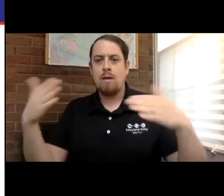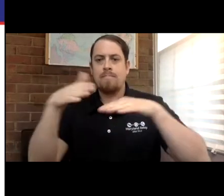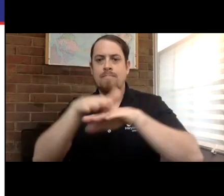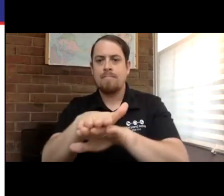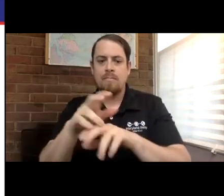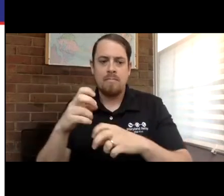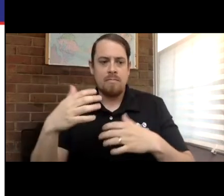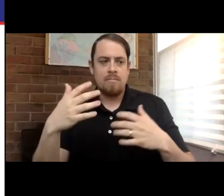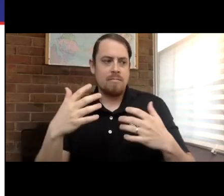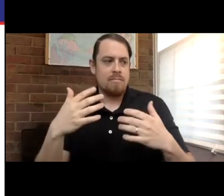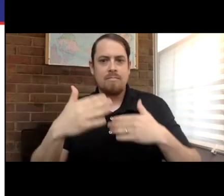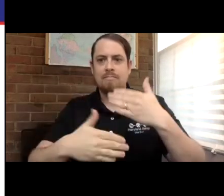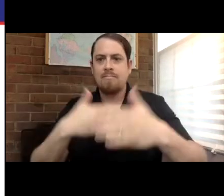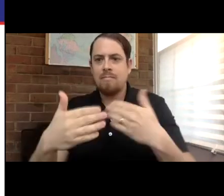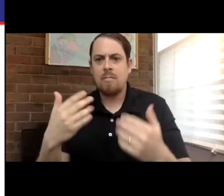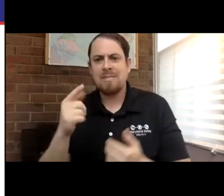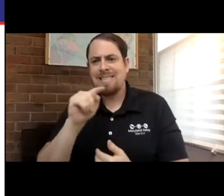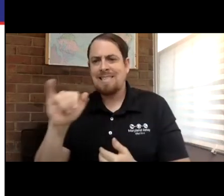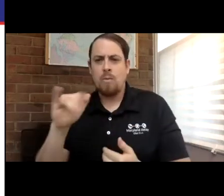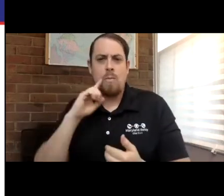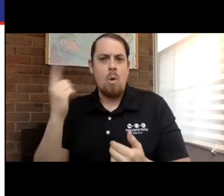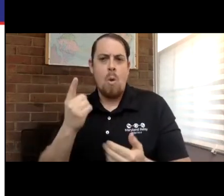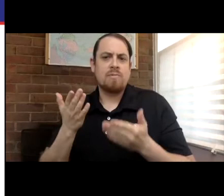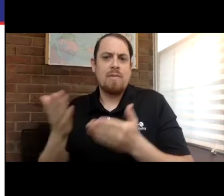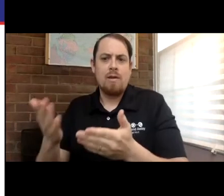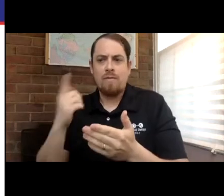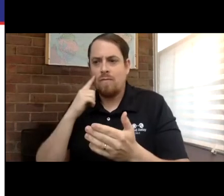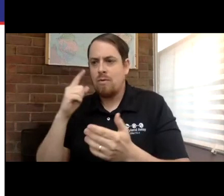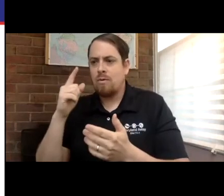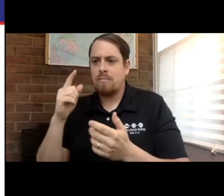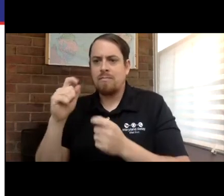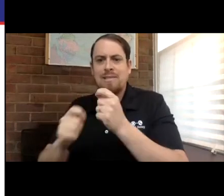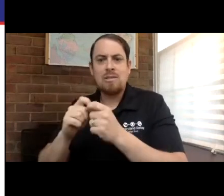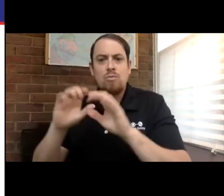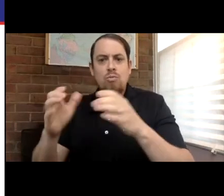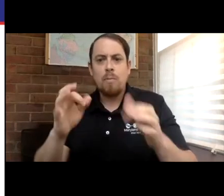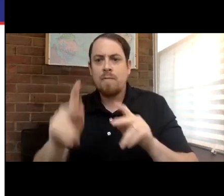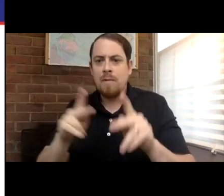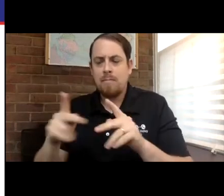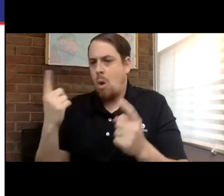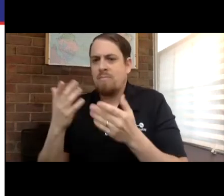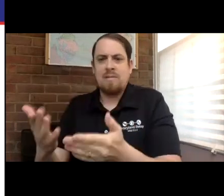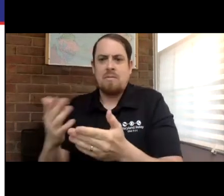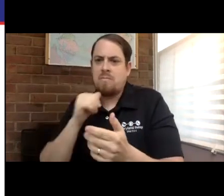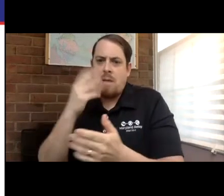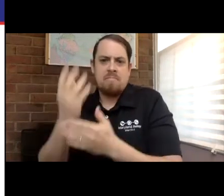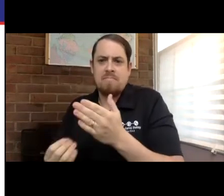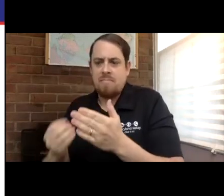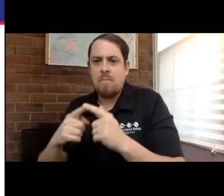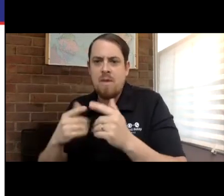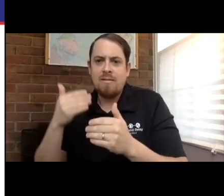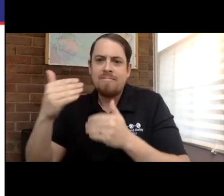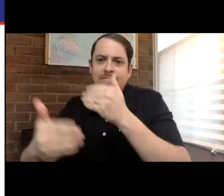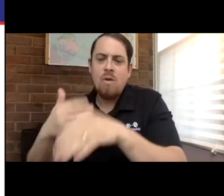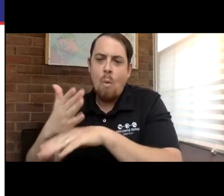immediately. It's more of, for lack of a better word, a merger. It's an evolution. Okay. There's going to be